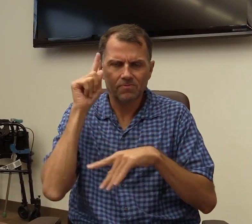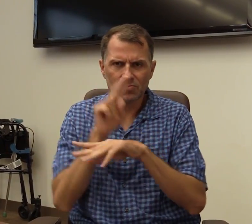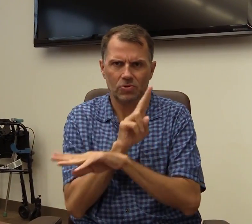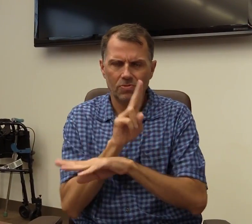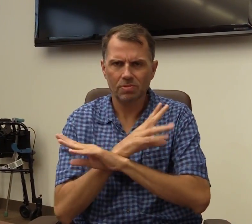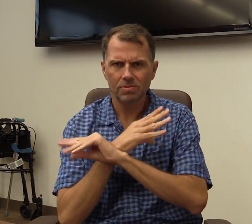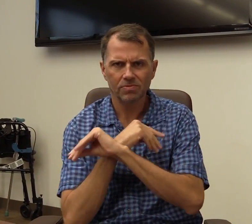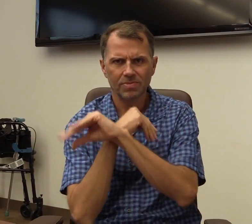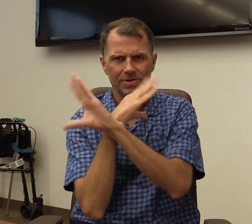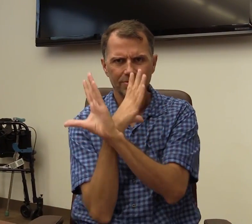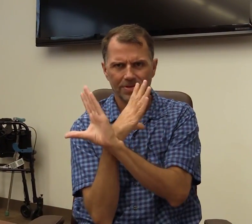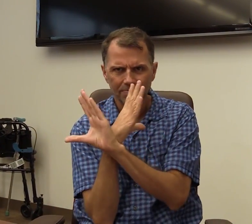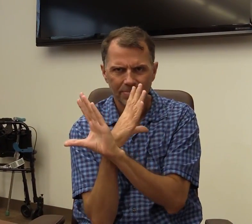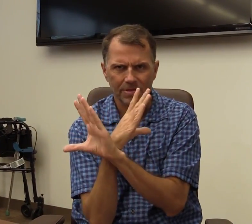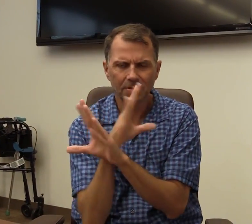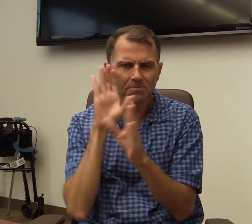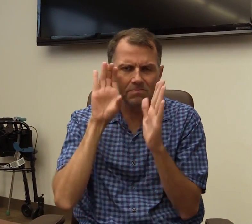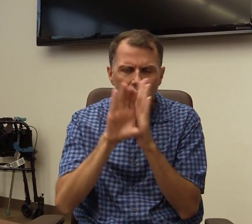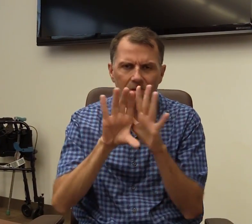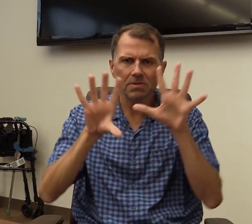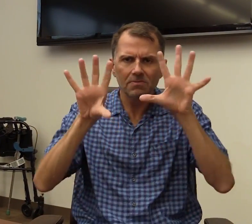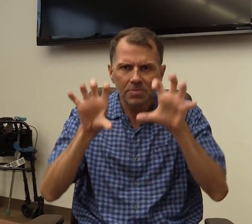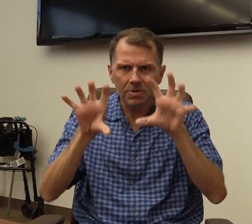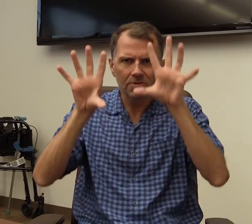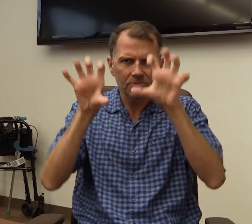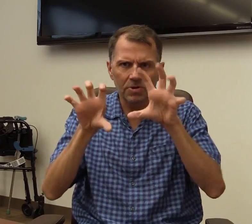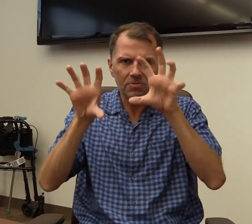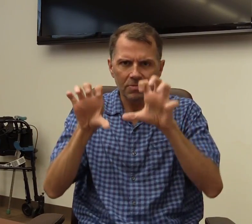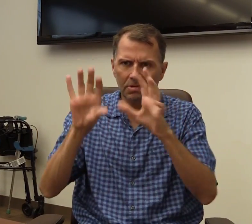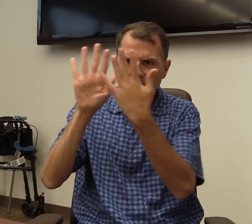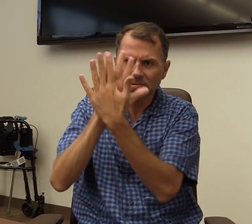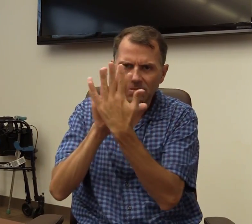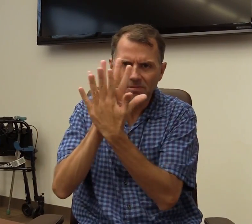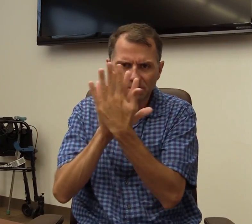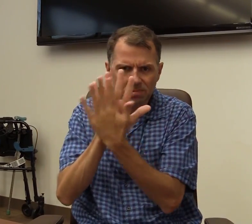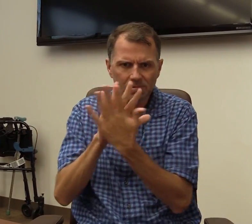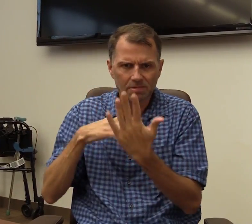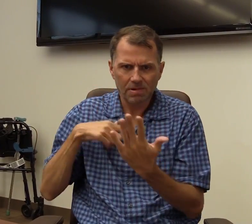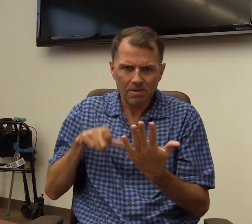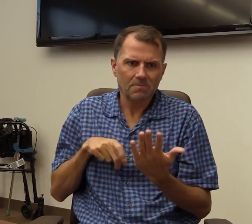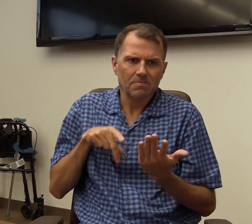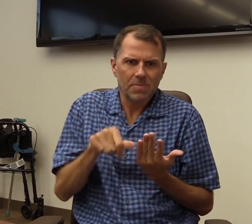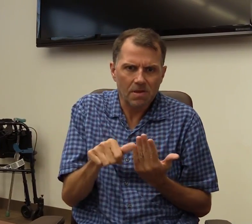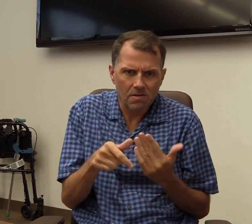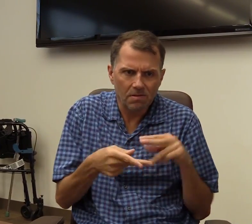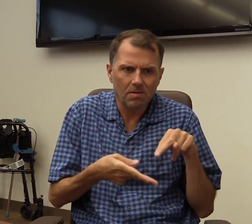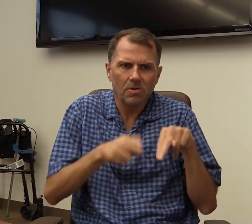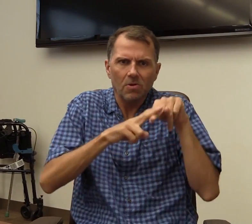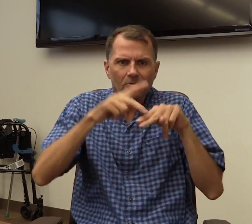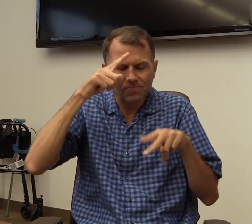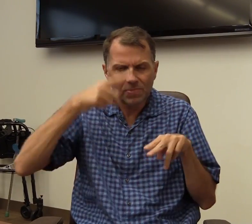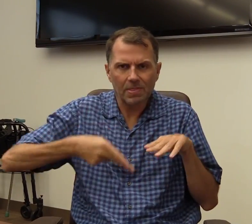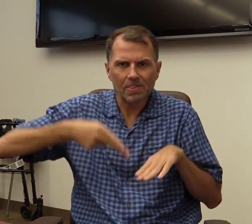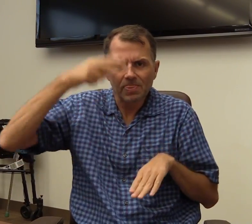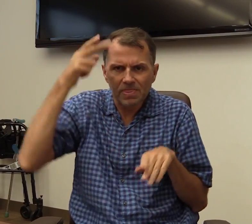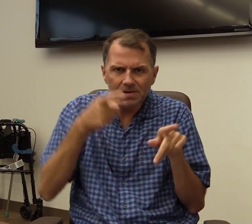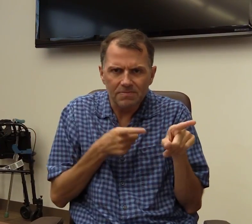communication access to use the video phone. And pictures, they freeze, they're blurry, and I pay